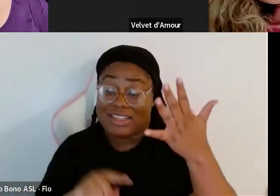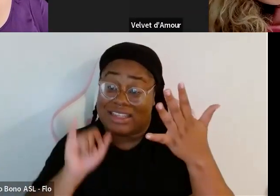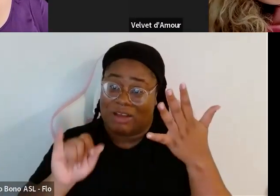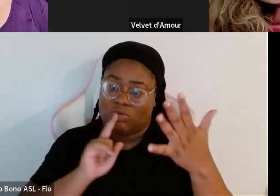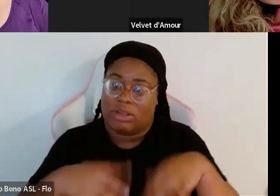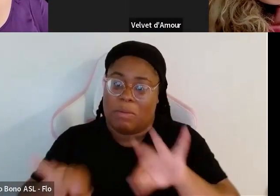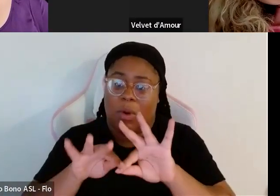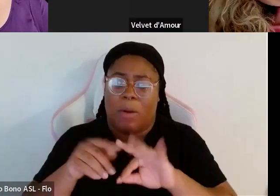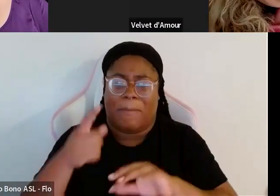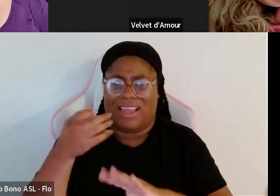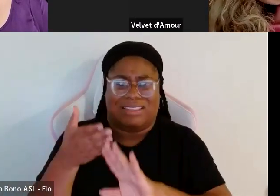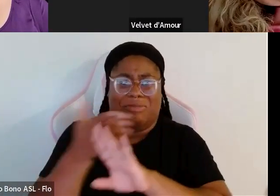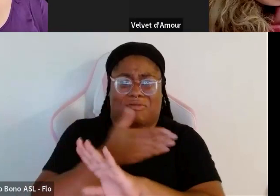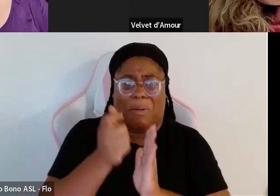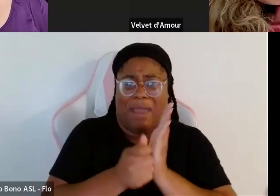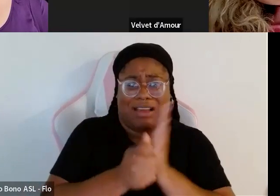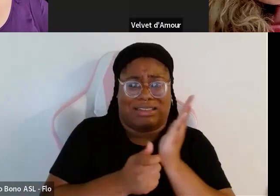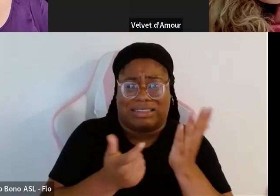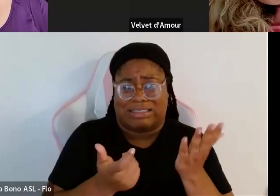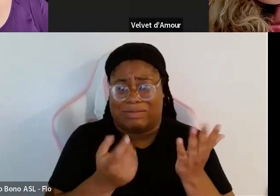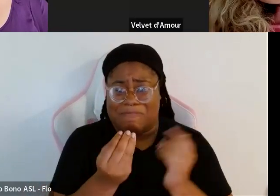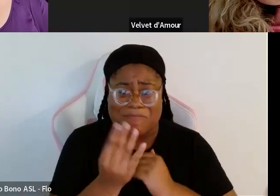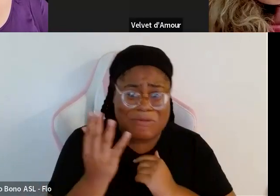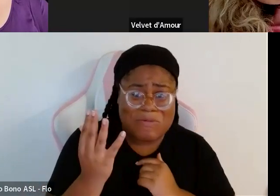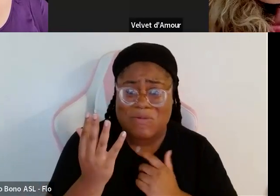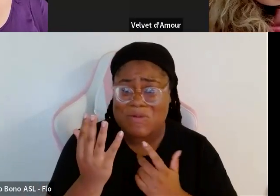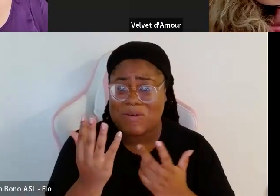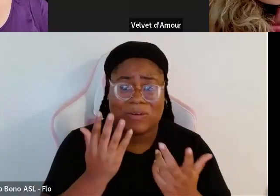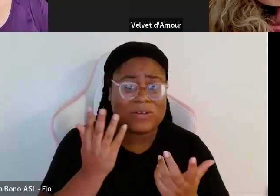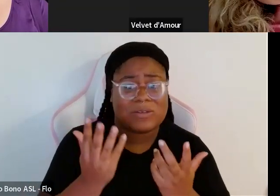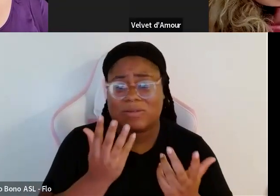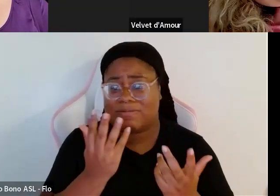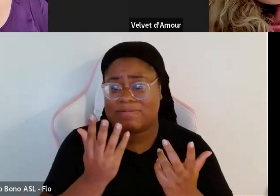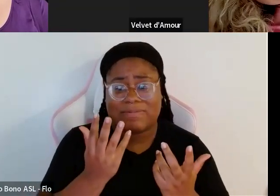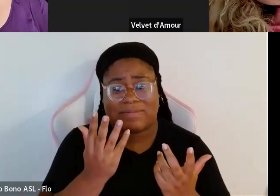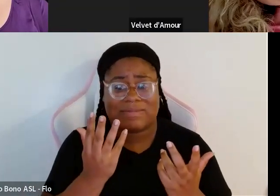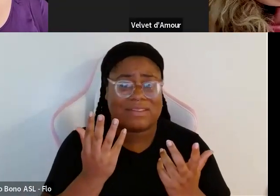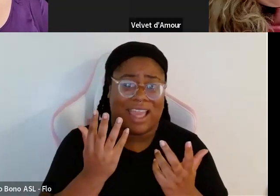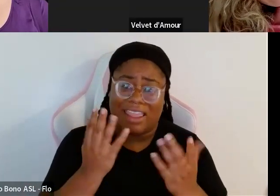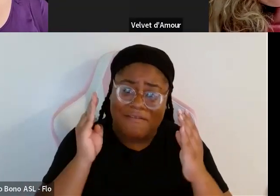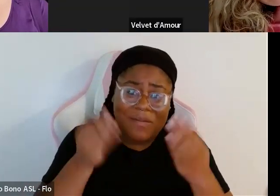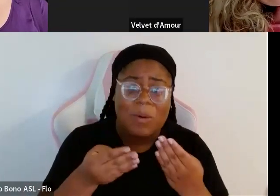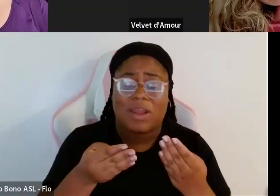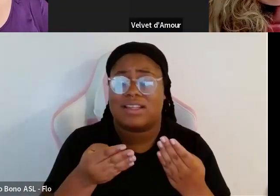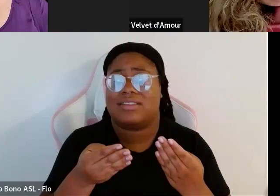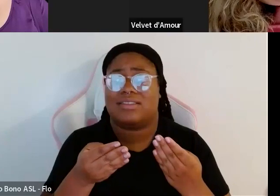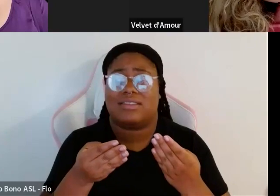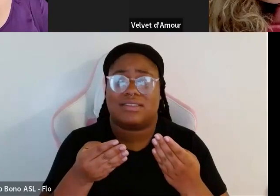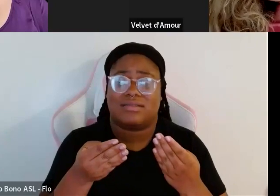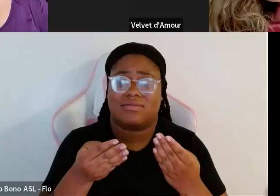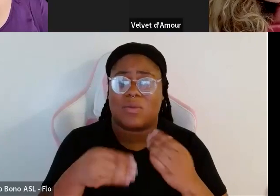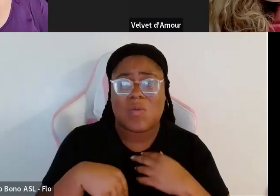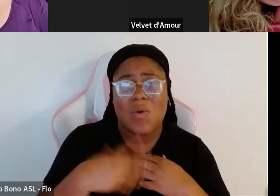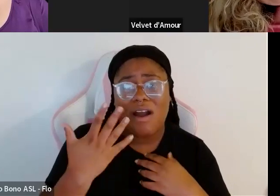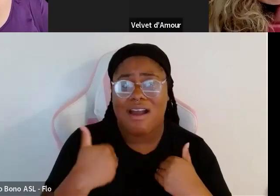very few magazines out there and they always seemed for the most part to concentrate on you know white